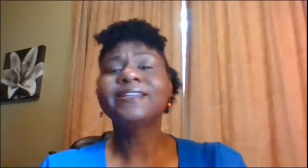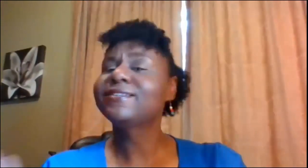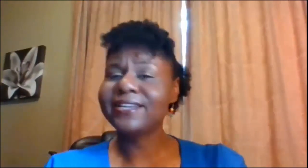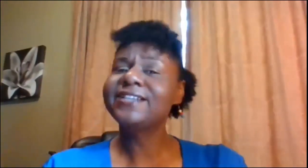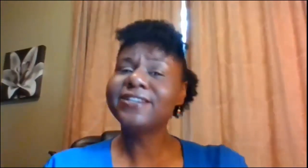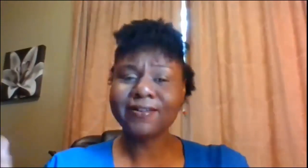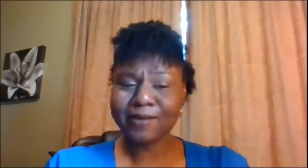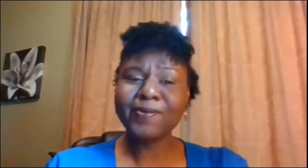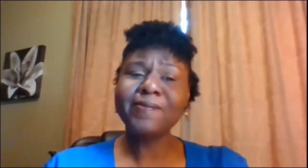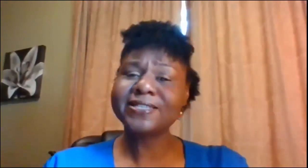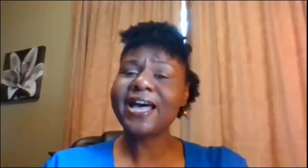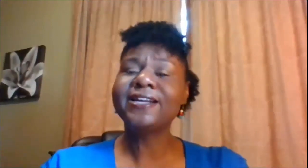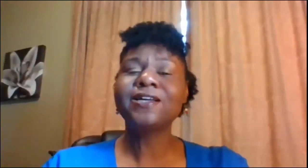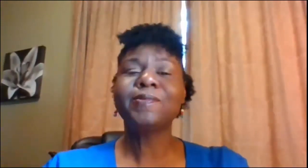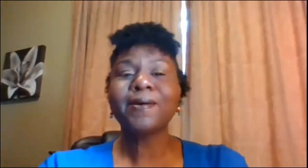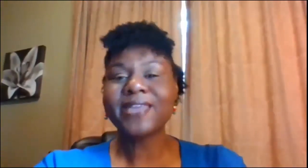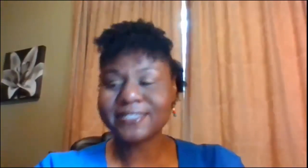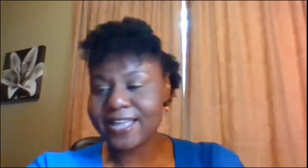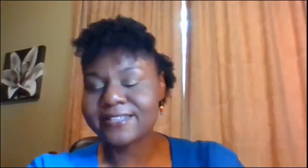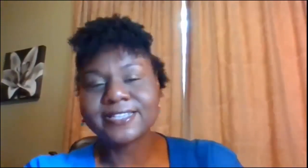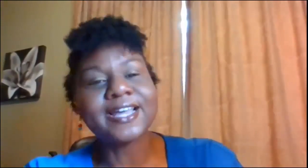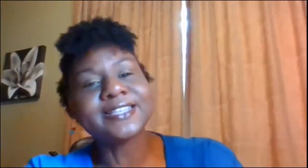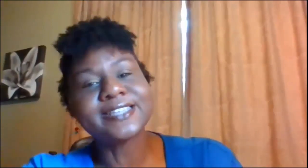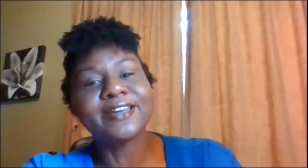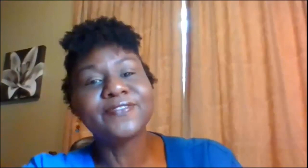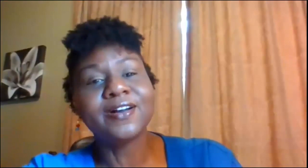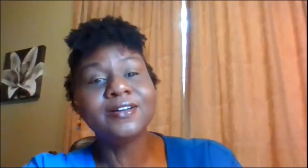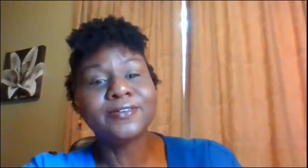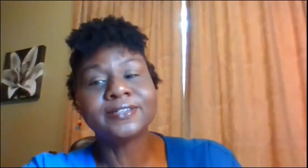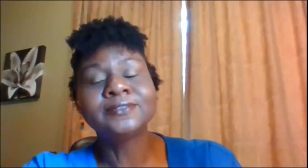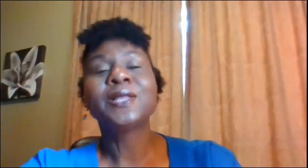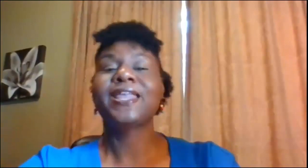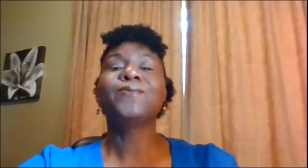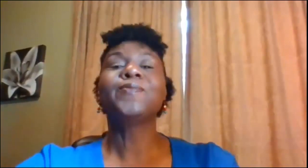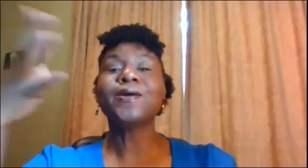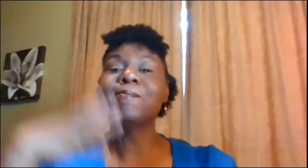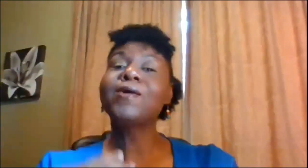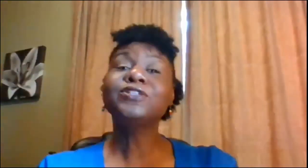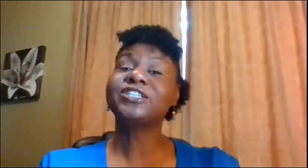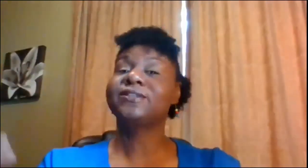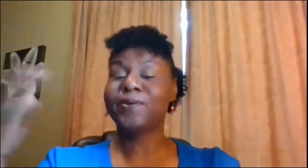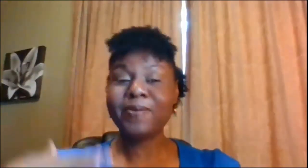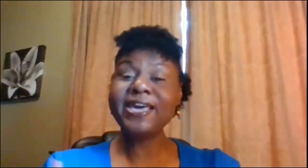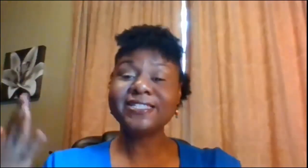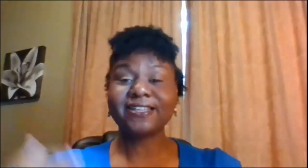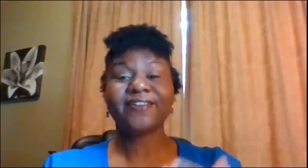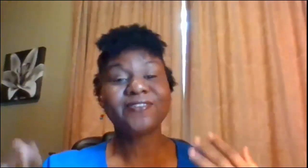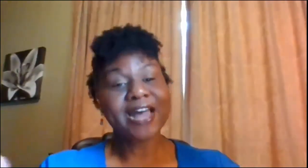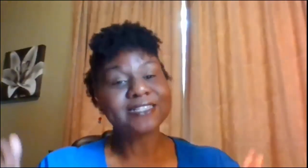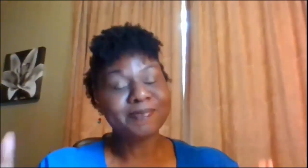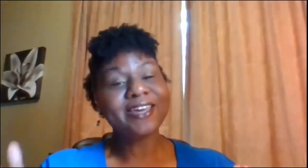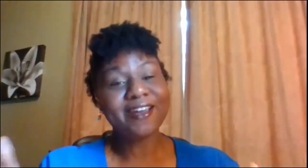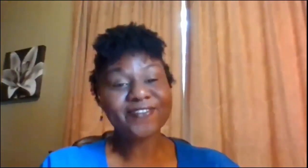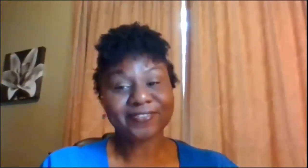they you know they pull me aside and tell me babe that's not that's not the sign for hungry that but the motion repeating stuff you got to be careful